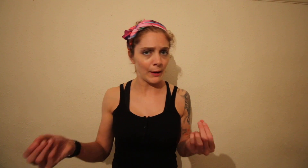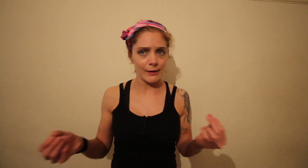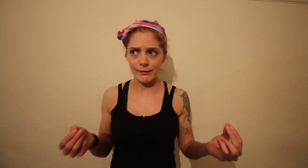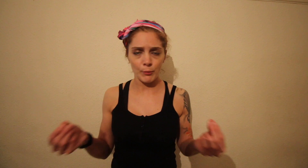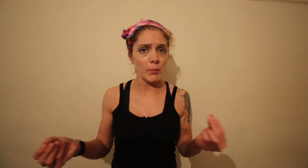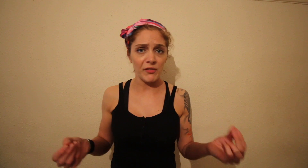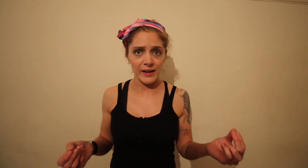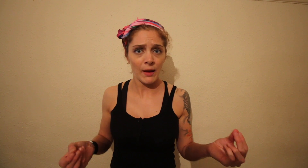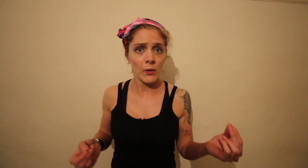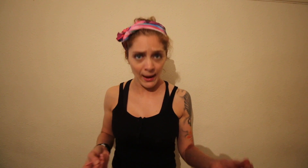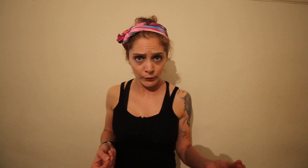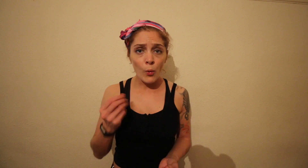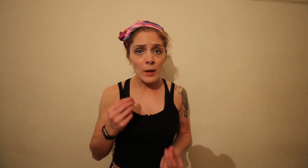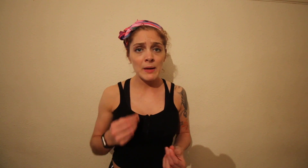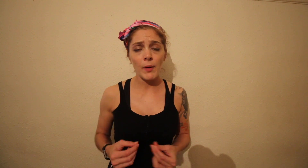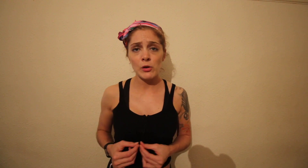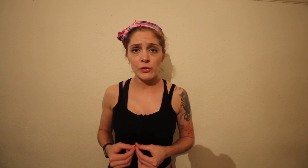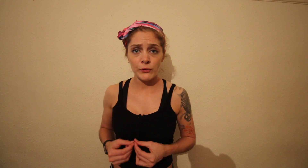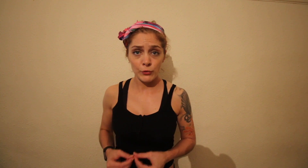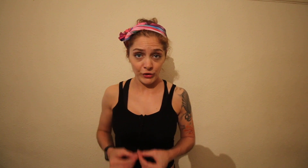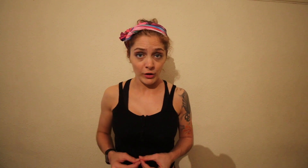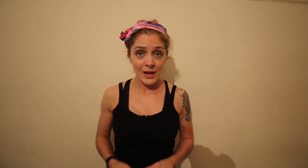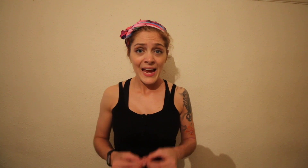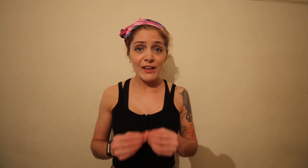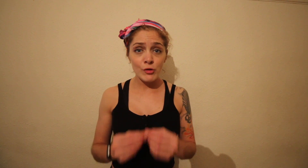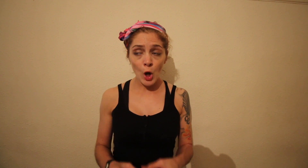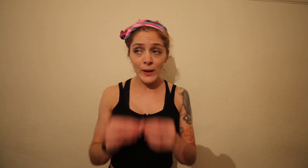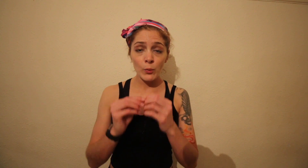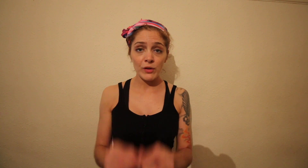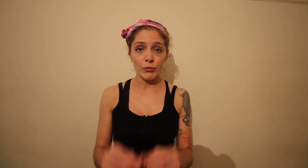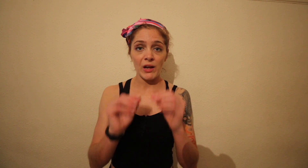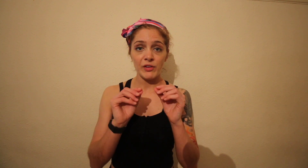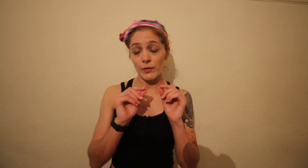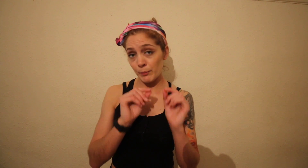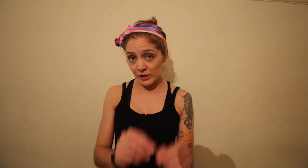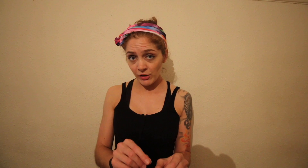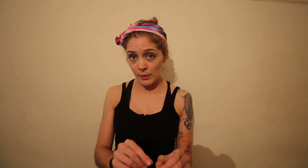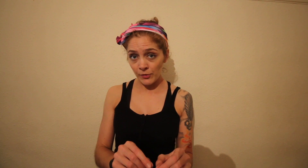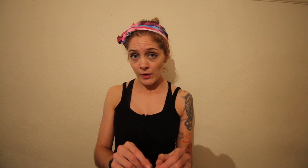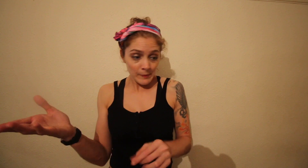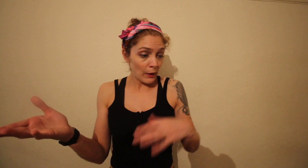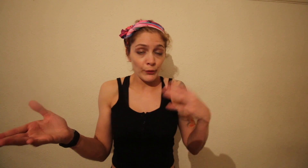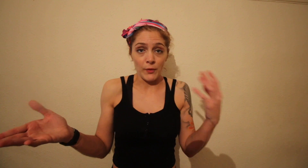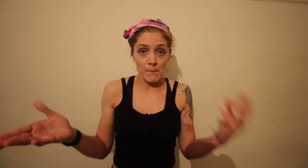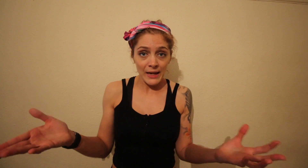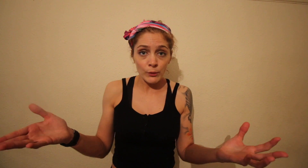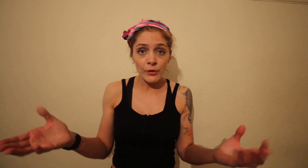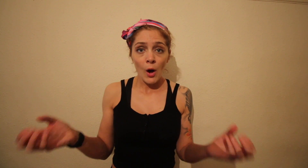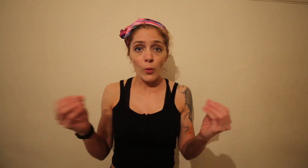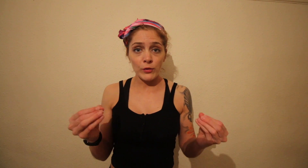nowadays can probably figure that one out. What I mean by knowledge of nutrition is knowing what is right for different body types, females for males, what